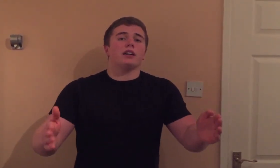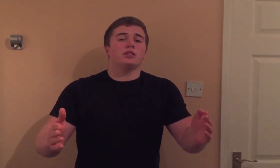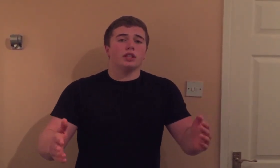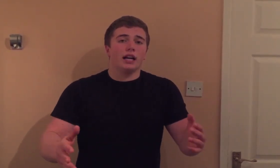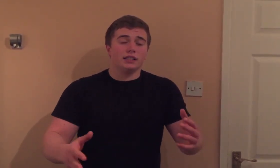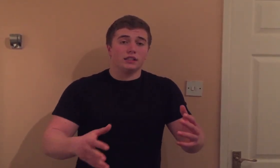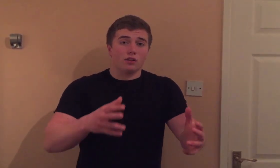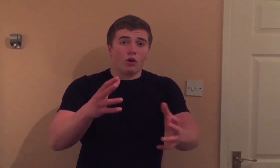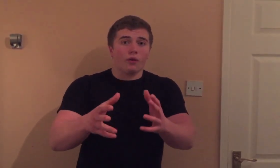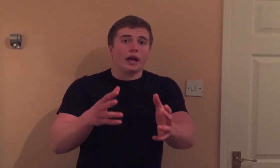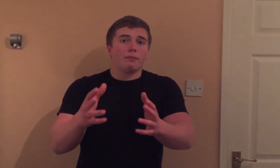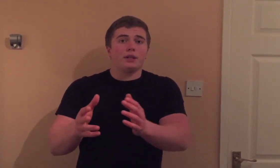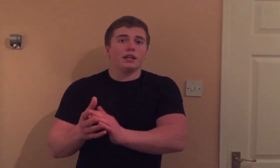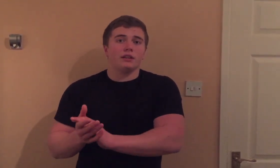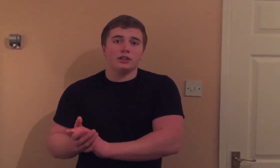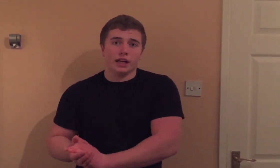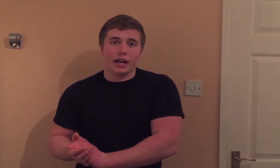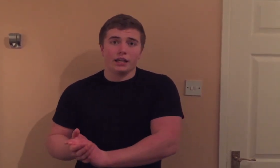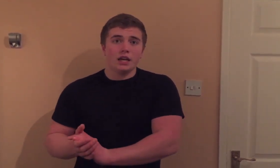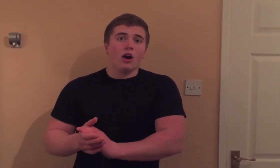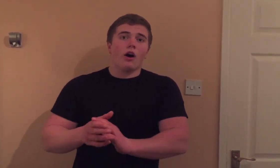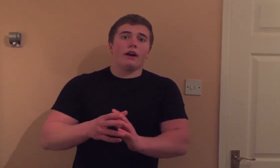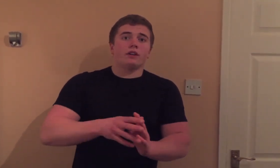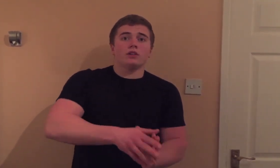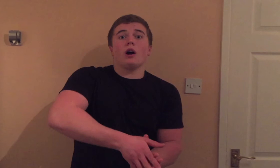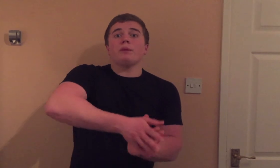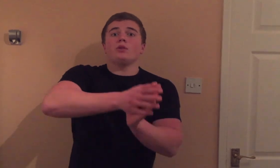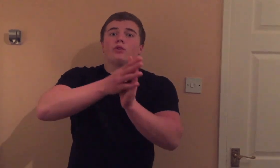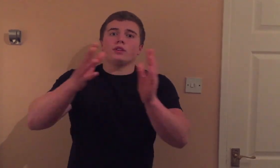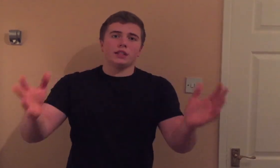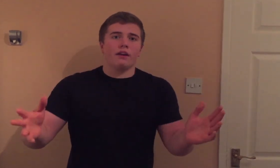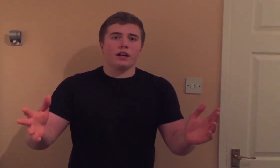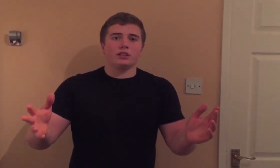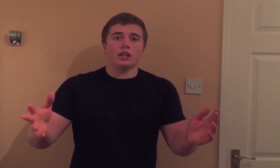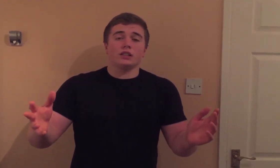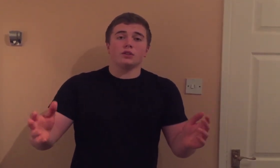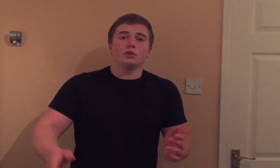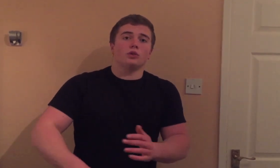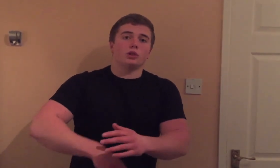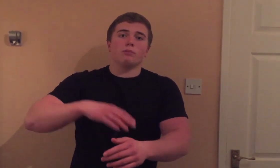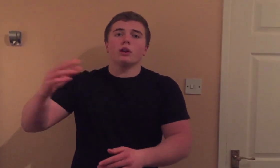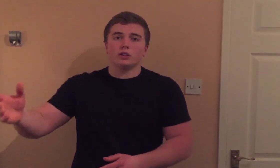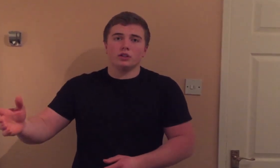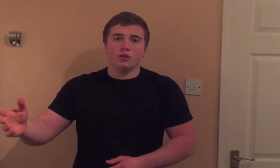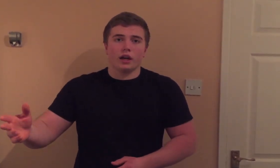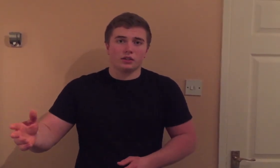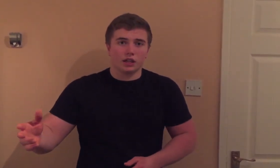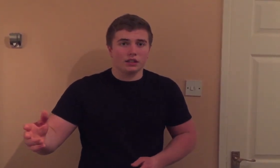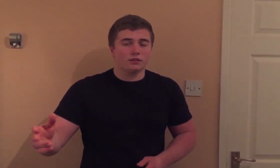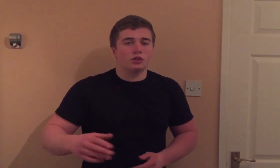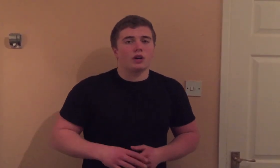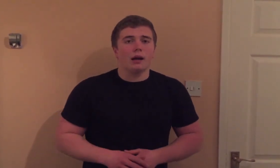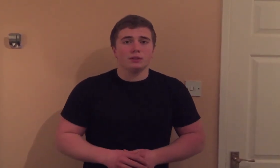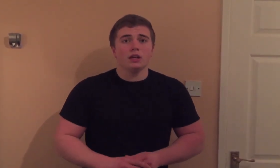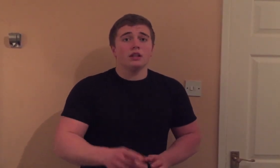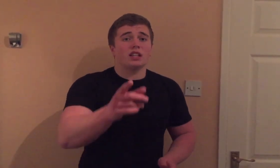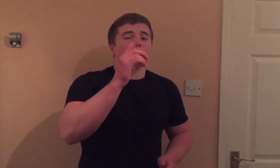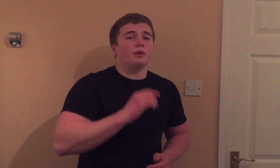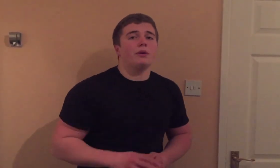exercises on that particular day. However, I'll not be doing the seven exercises for shoulders plus the two exercises for traps. So that's just a wee